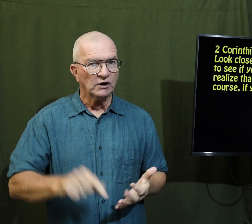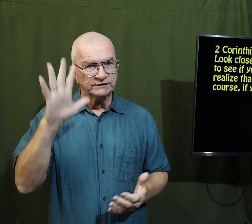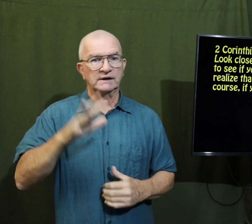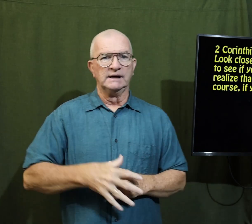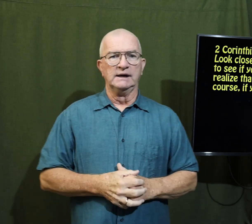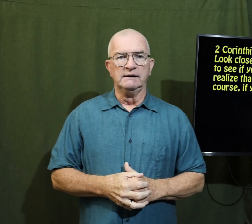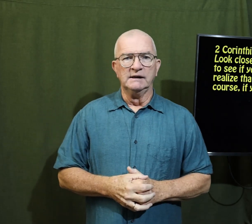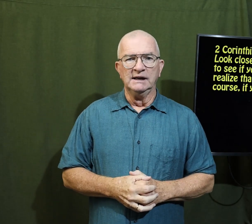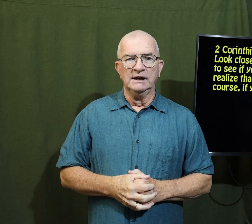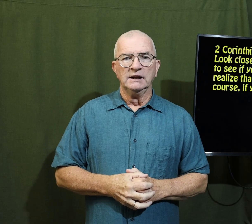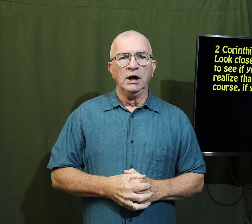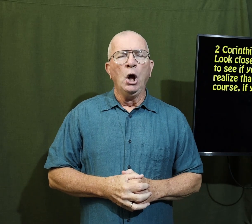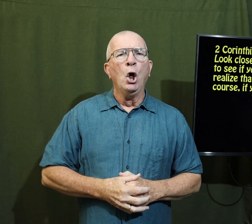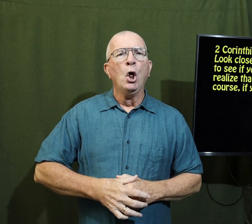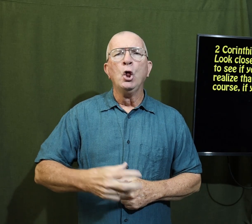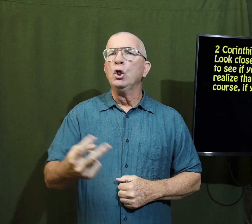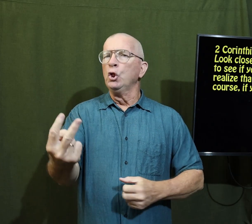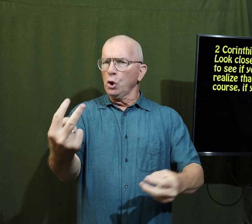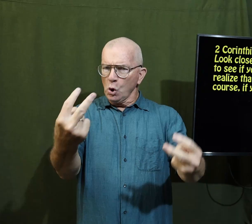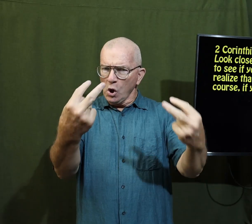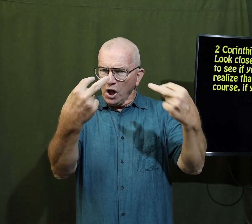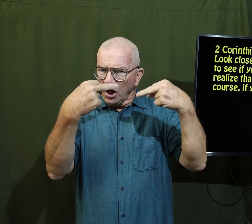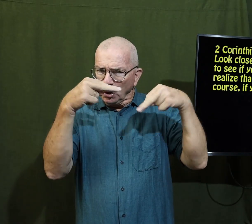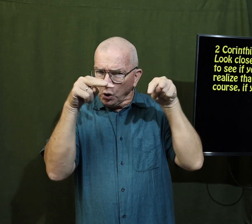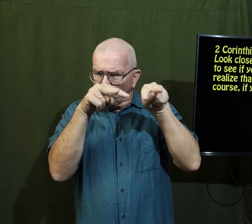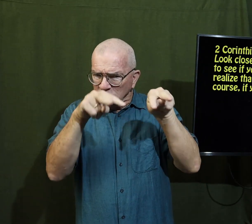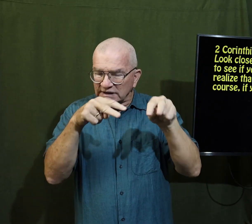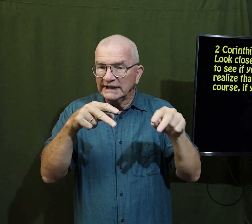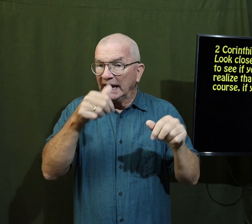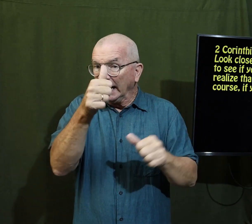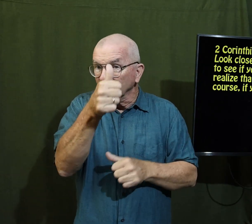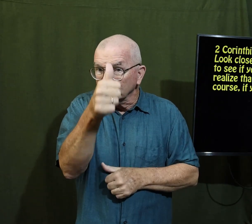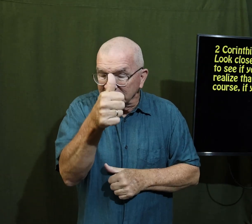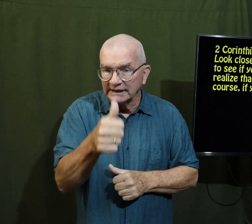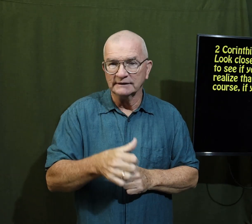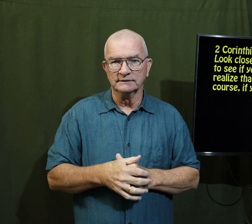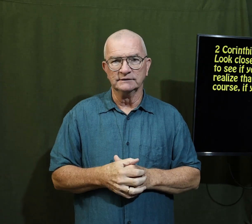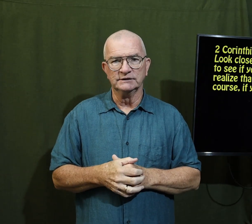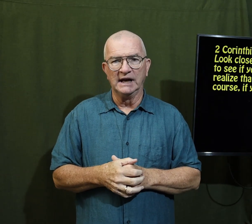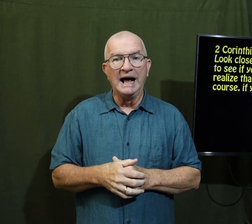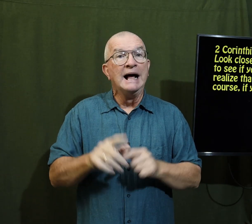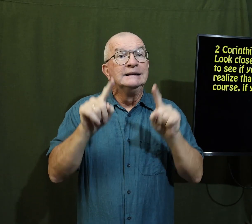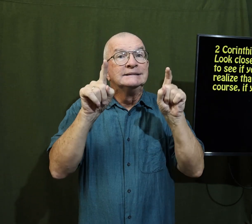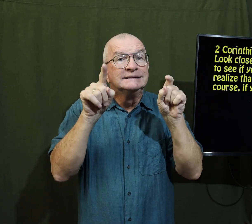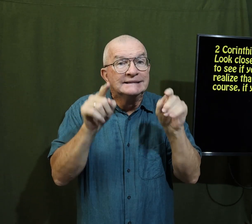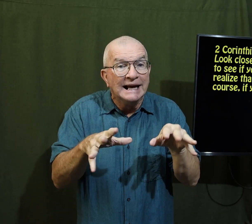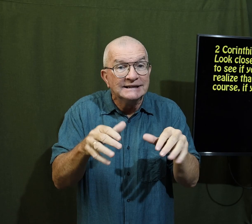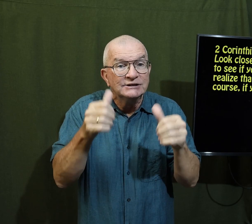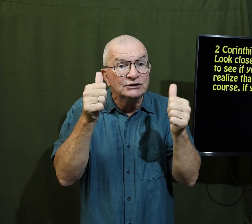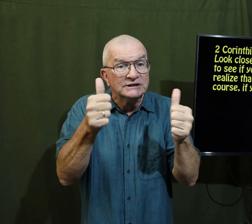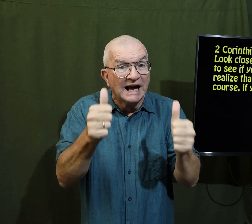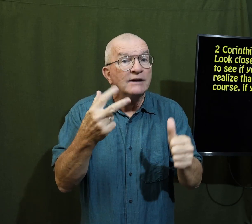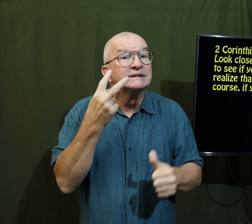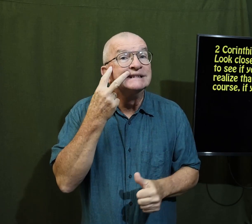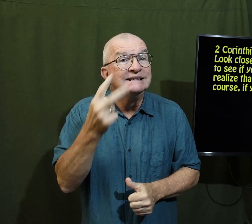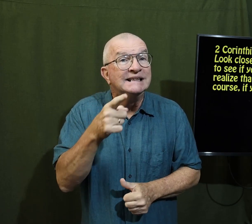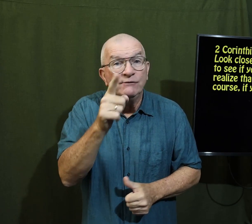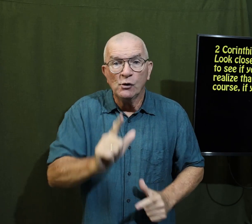verse five look closely at yourselves test yourselves to